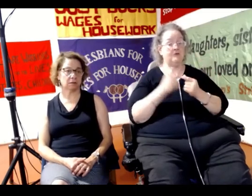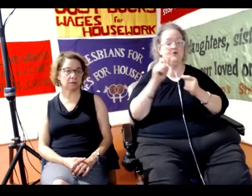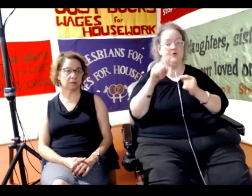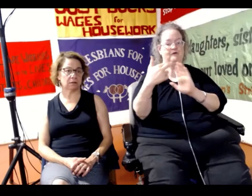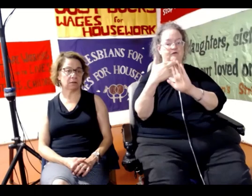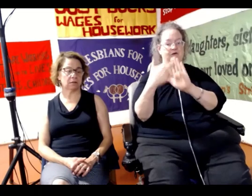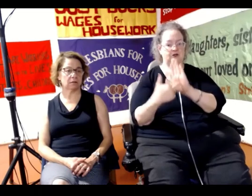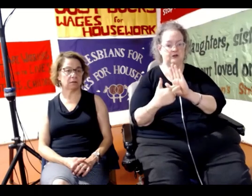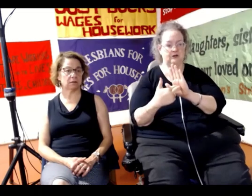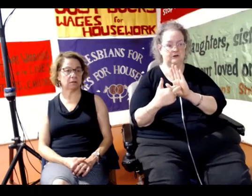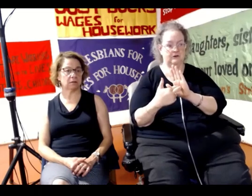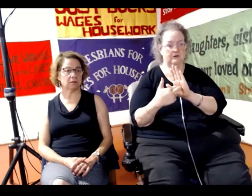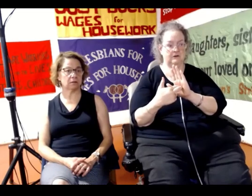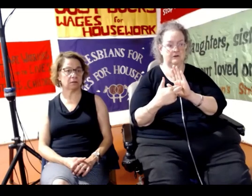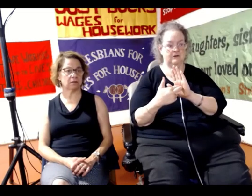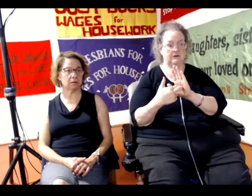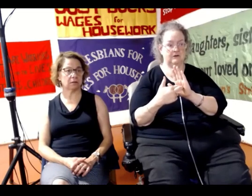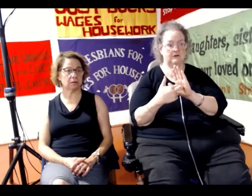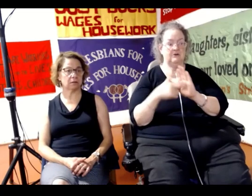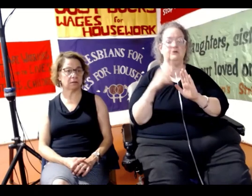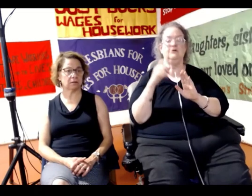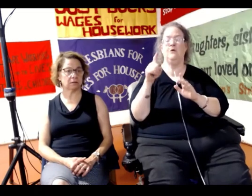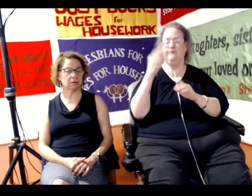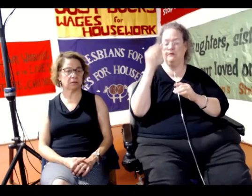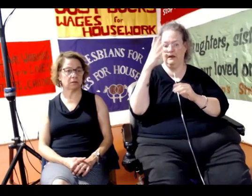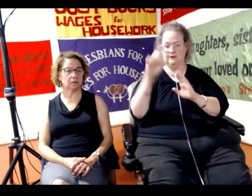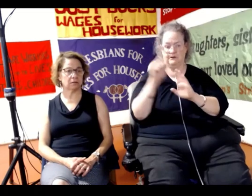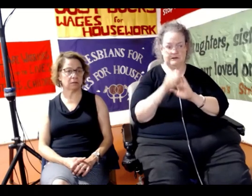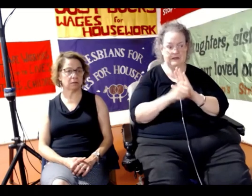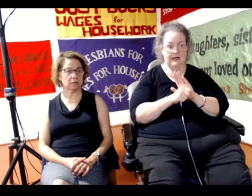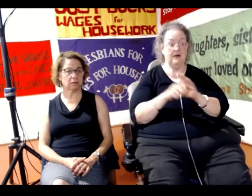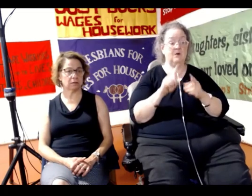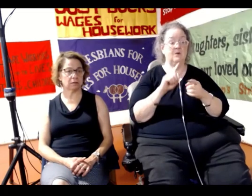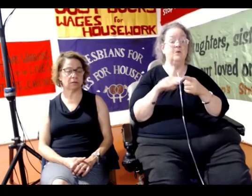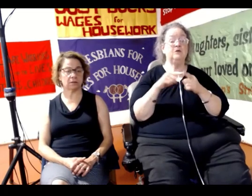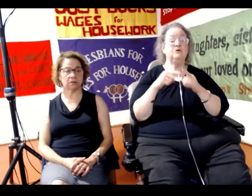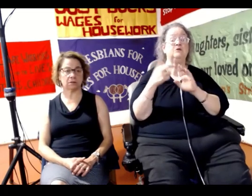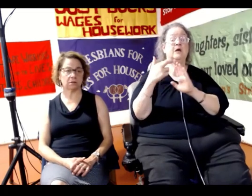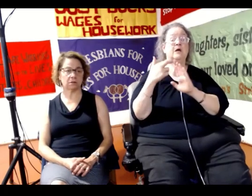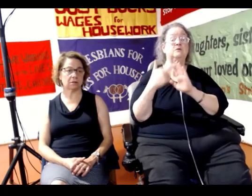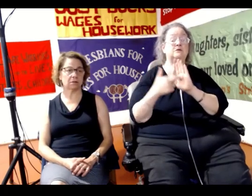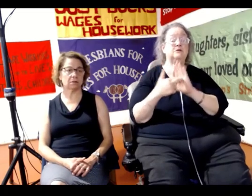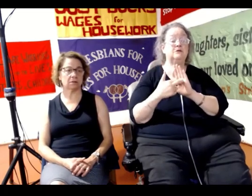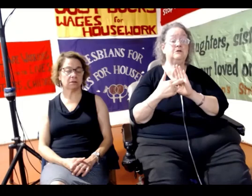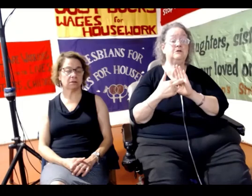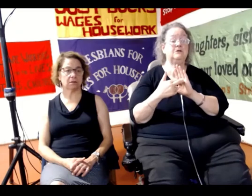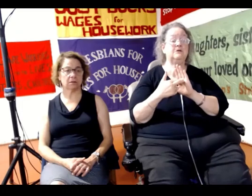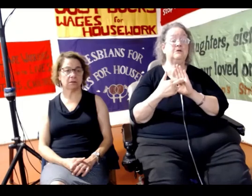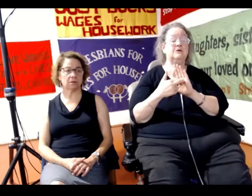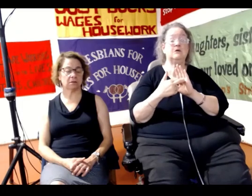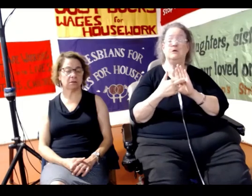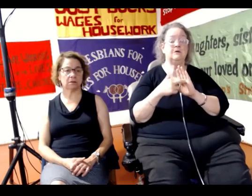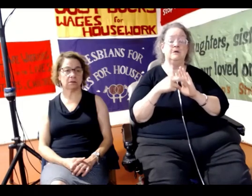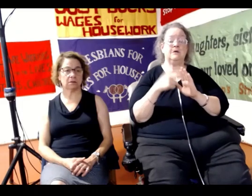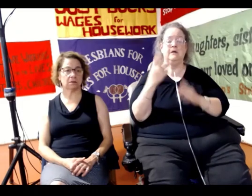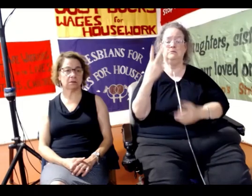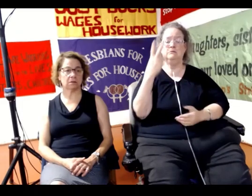it. You have to have seven people and you have to register it. When you try to register it, you might not get registration.